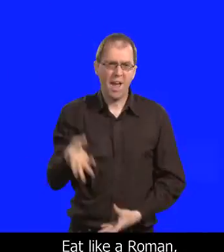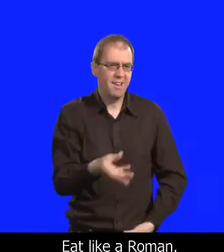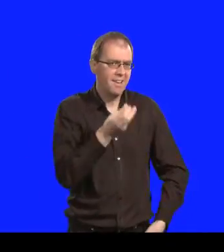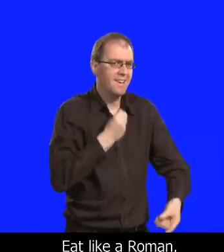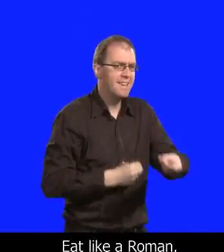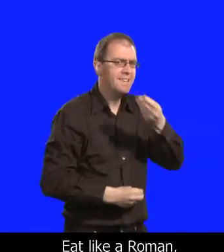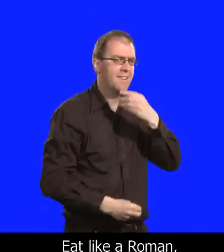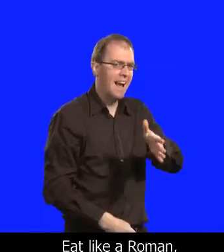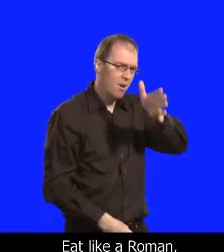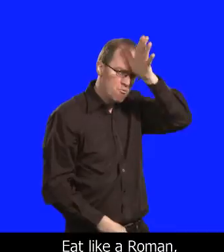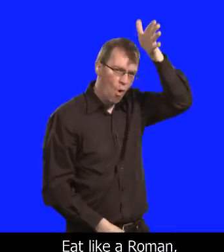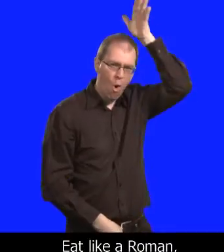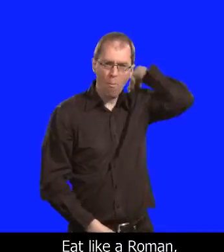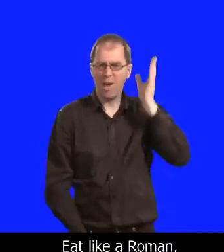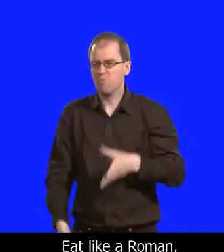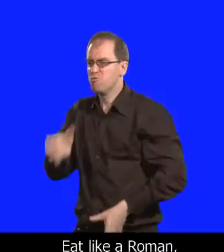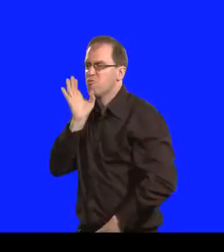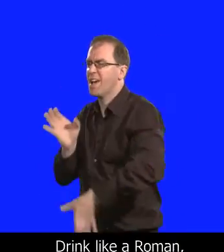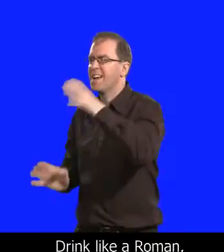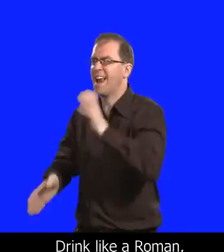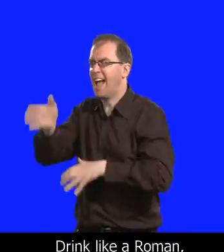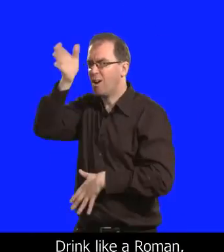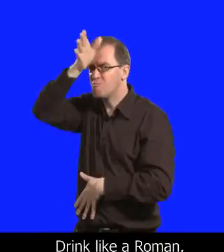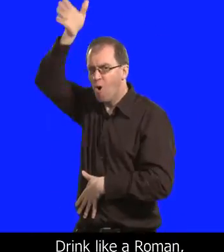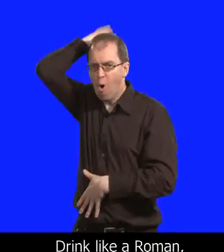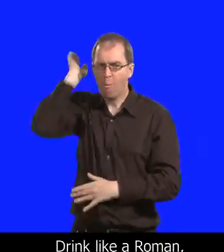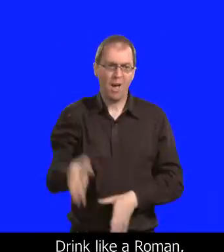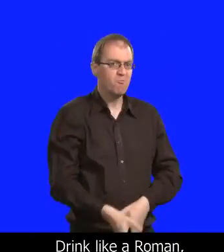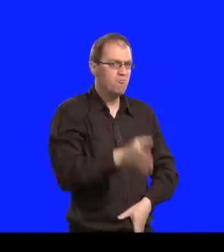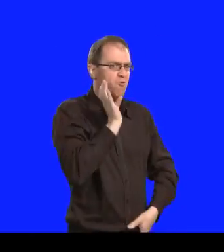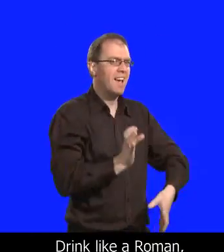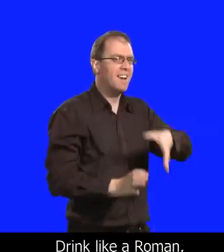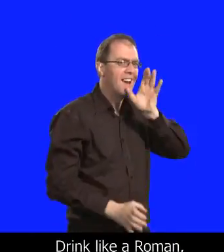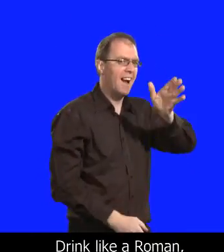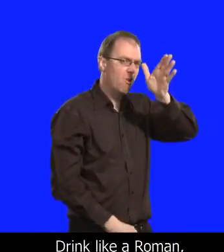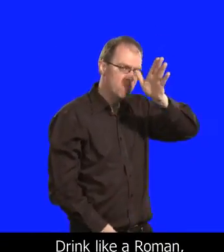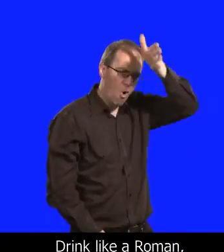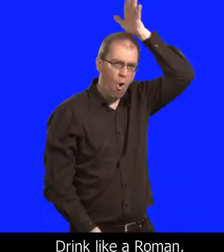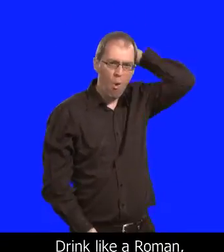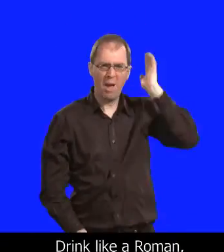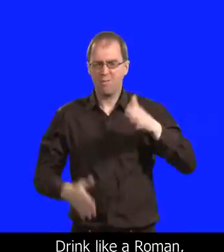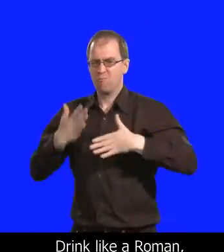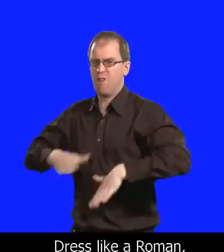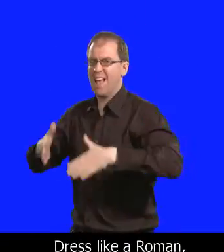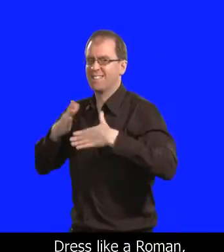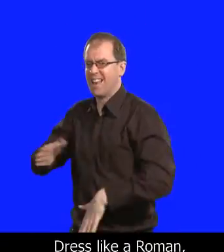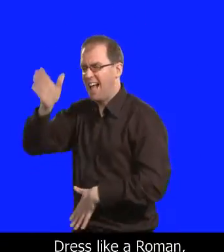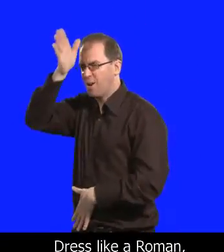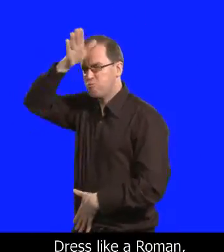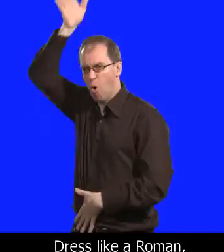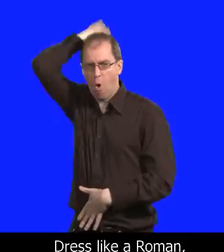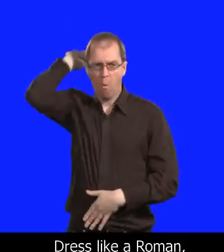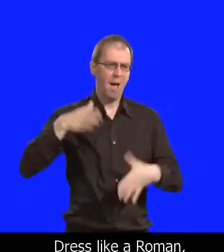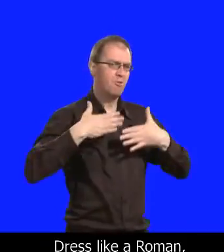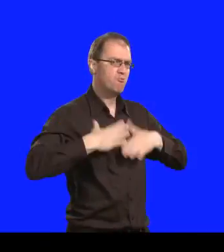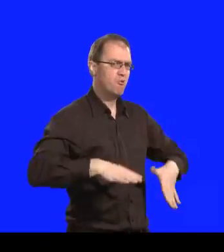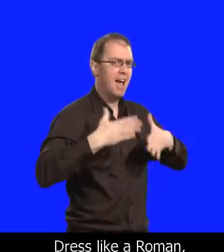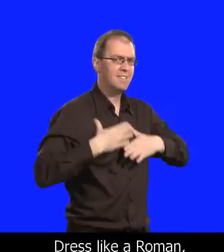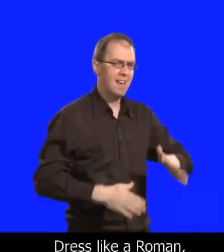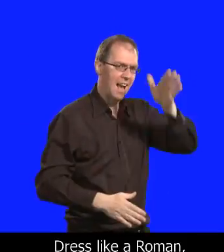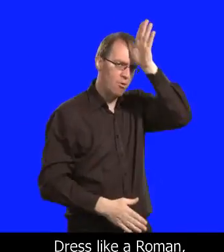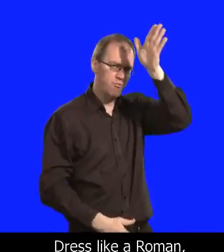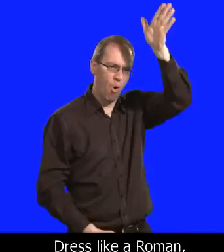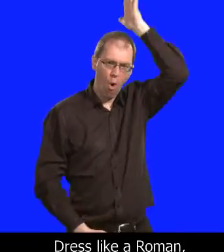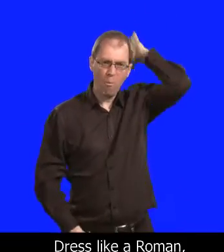a Roman, eat like a Roman. Drink like a Roman, drink like a Roman. Dress like a Roman,